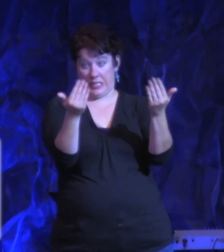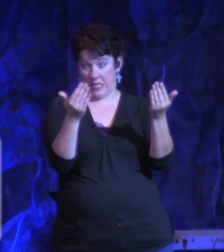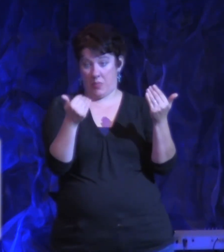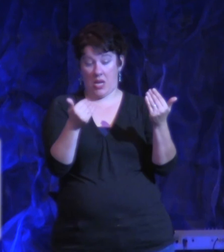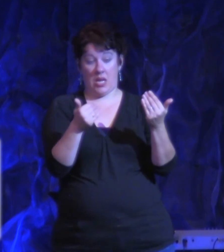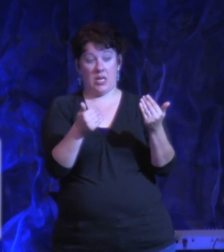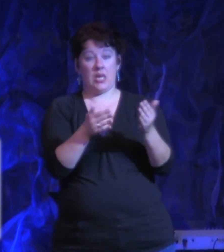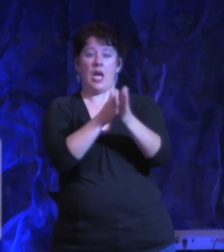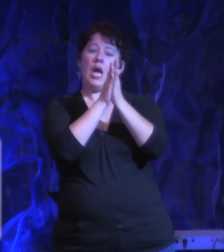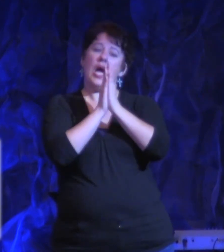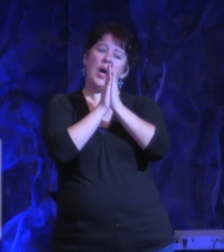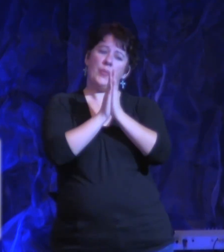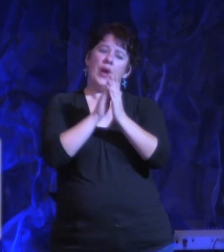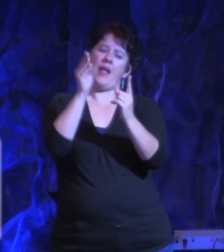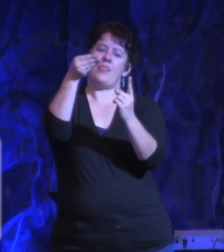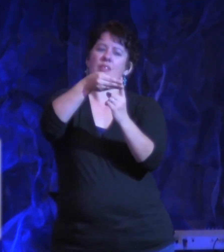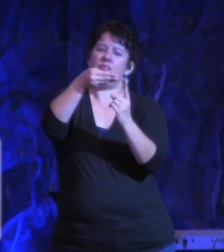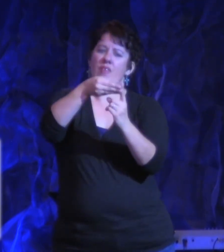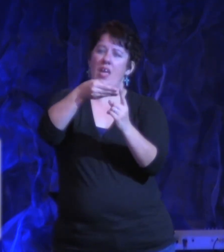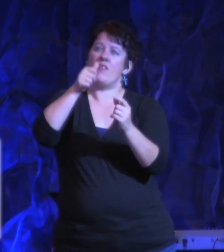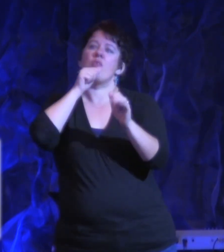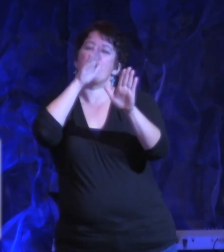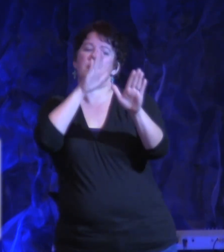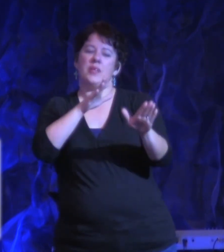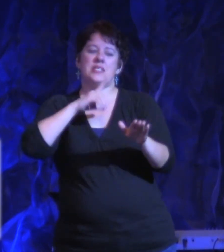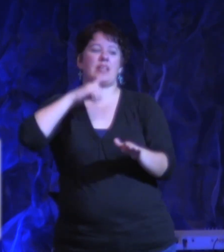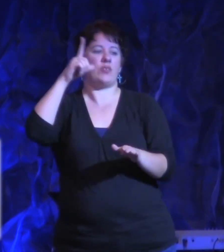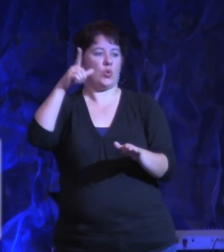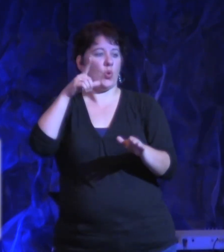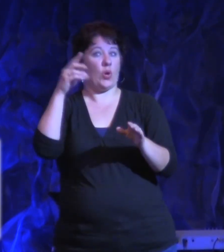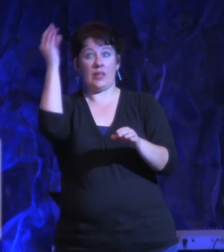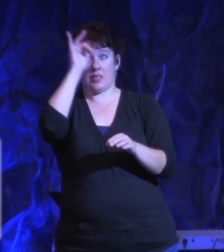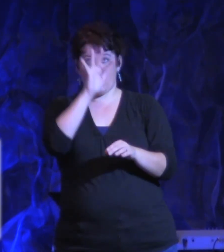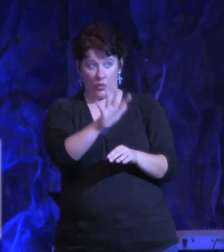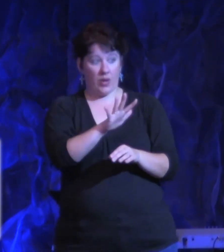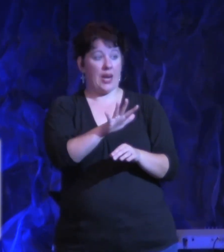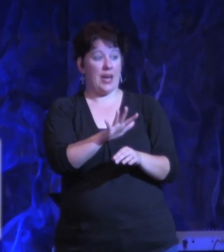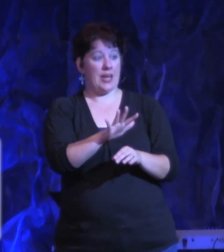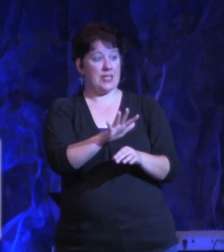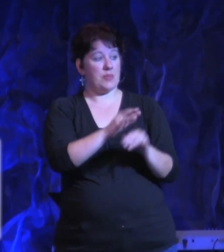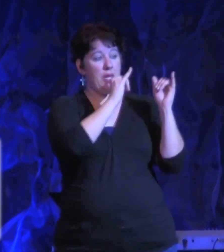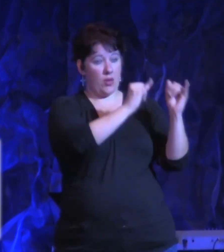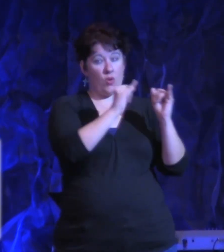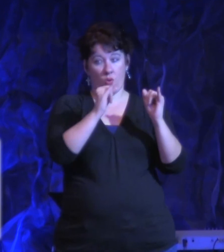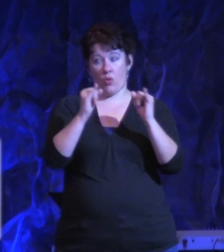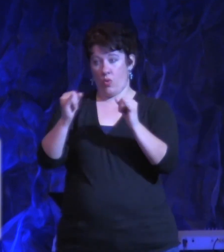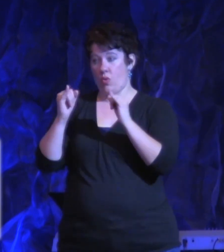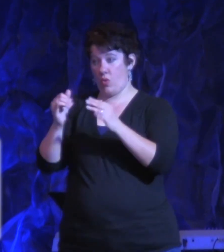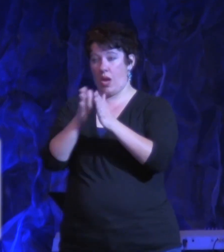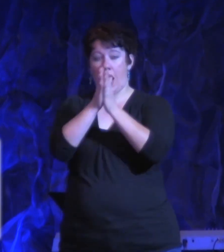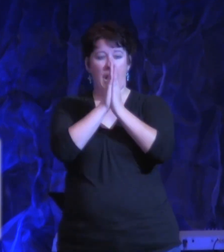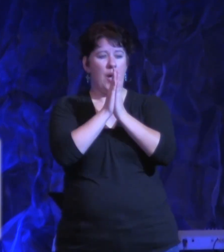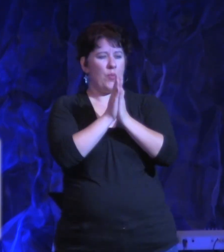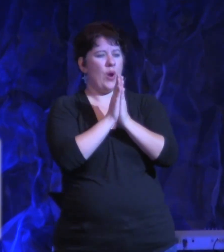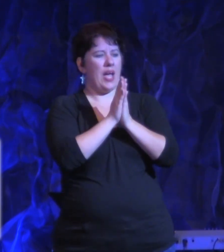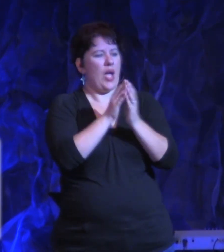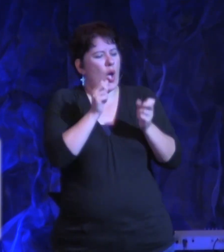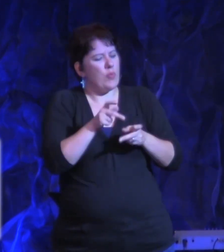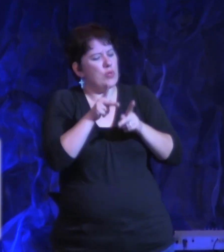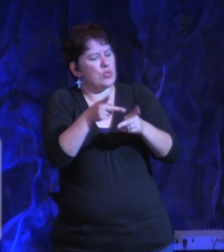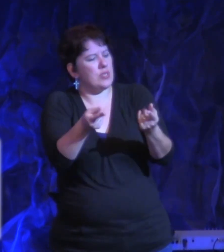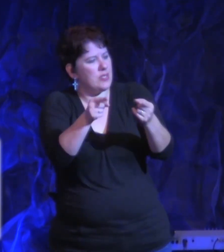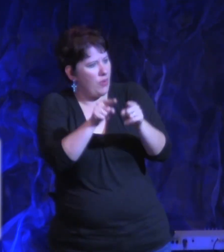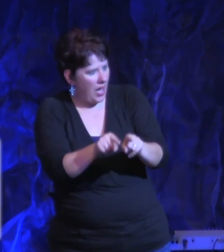I pray the face of God, the favor of God, the blessing of the Lord, the grace of God be upon every one of you. I pray open doors of opportunity.